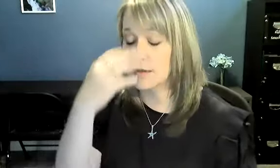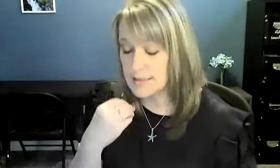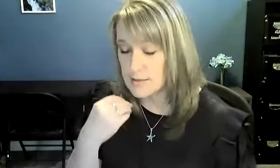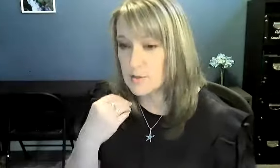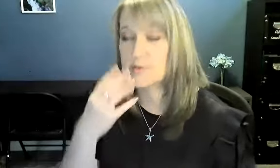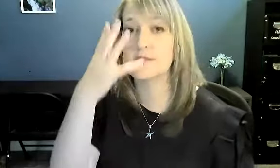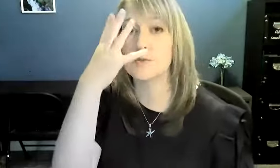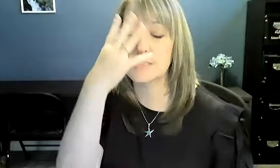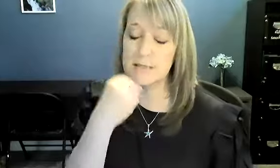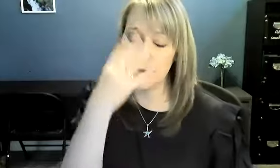eyes closed. So sleepy.